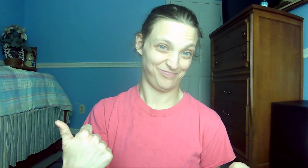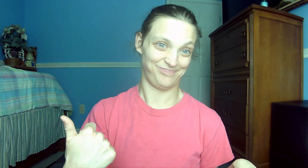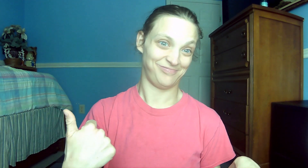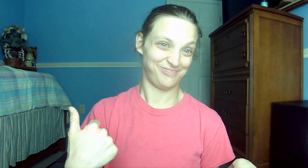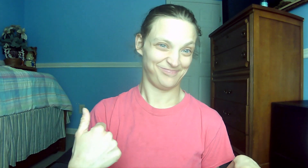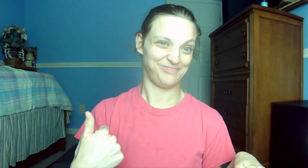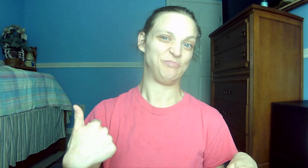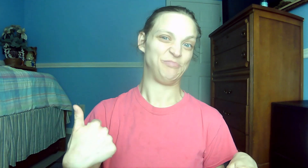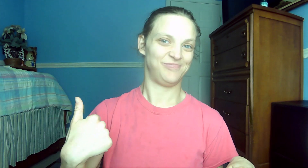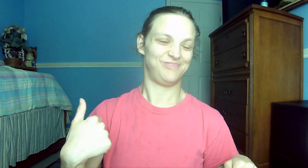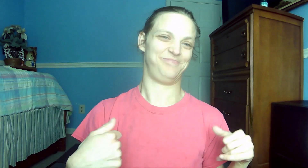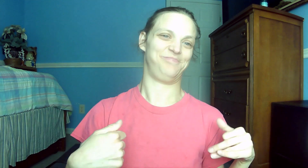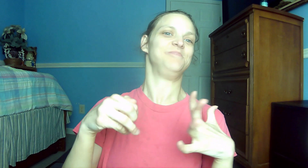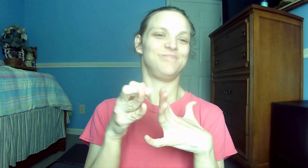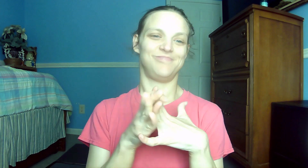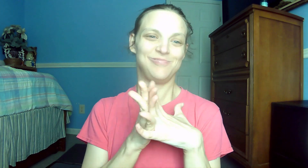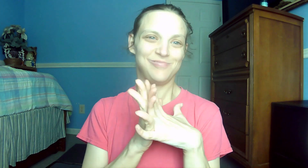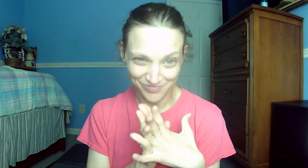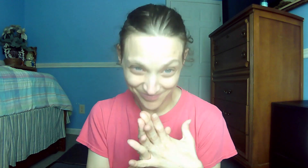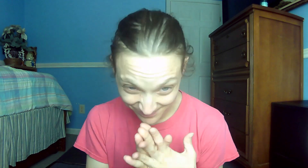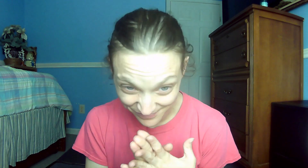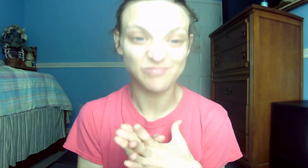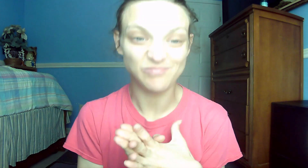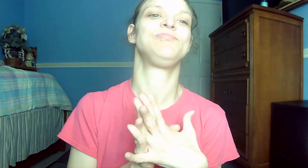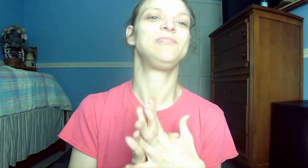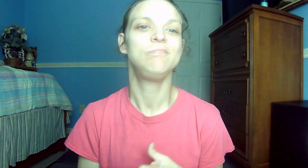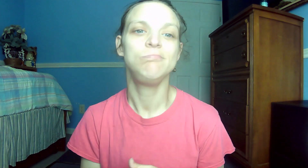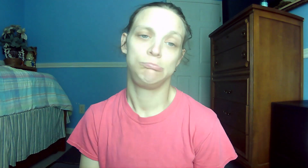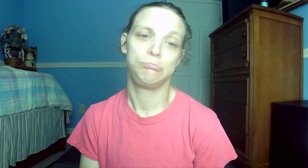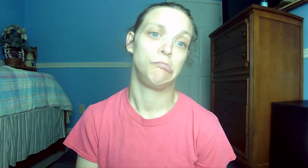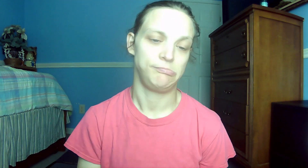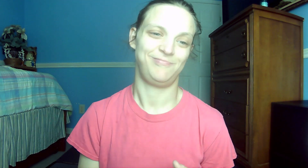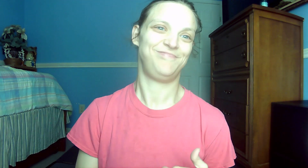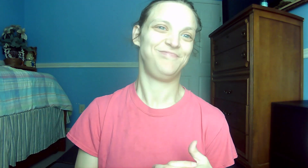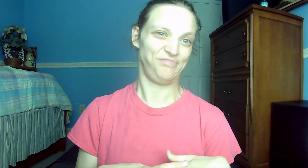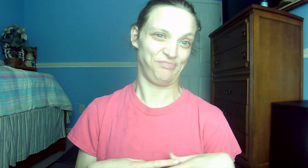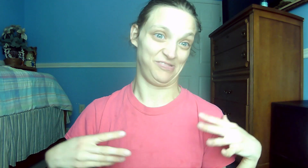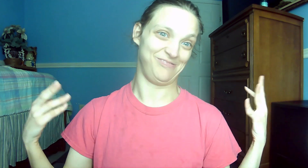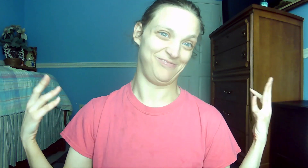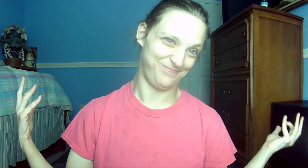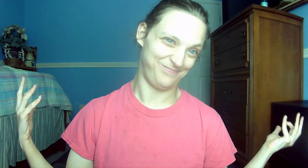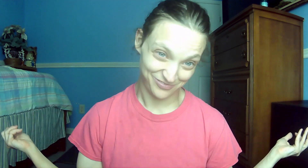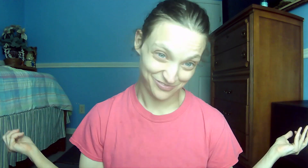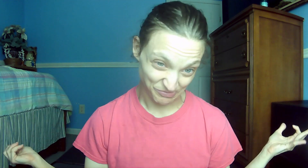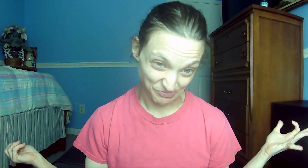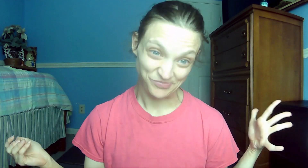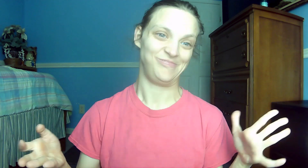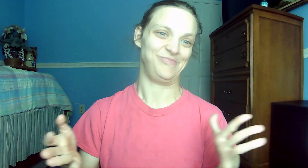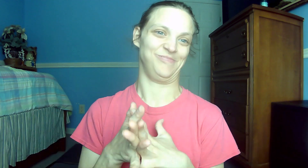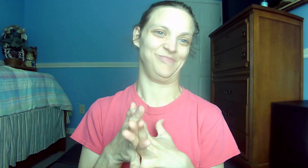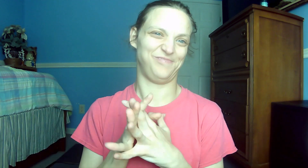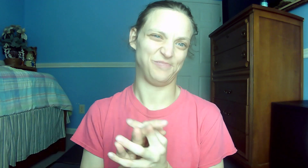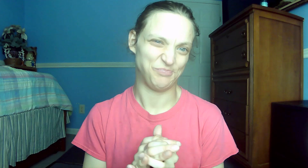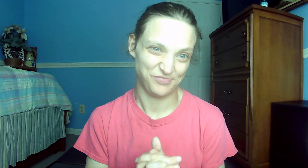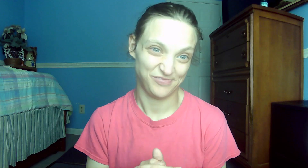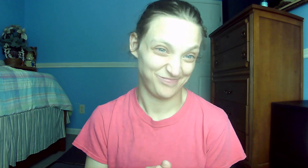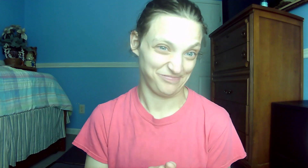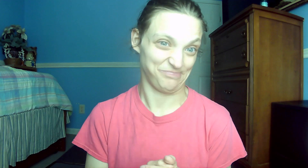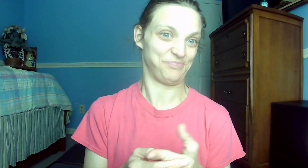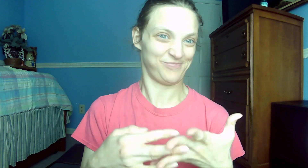handles the word of truth. 30. Matthew 16.18 And I tell you that you are Peter, and on this rock